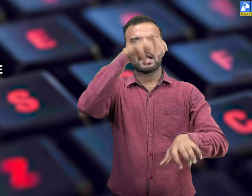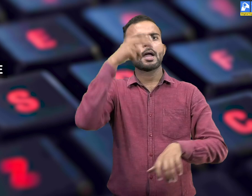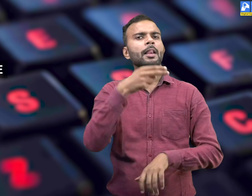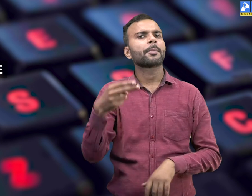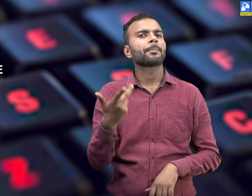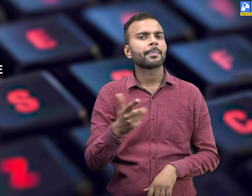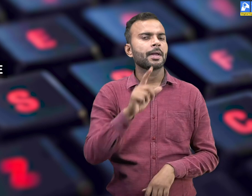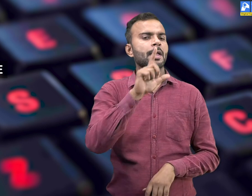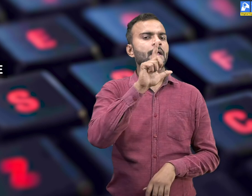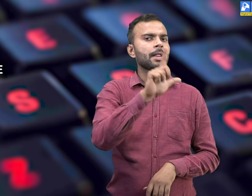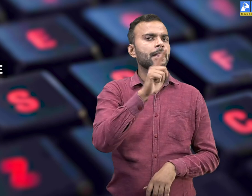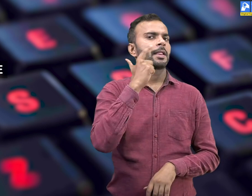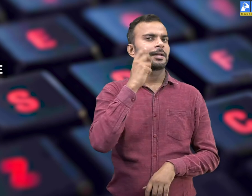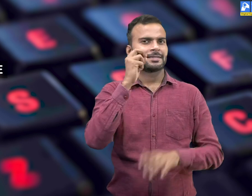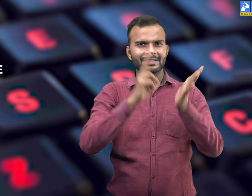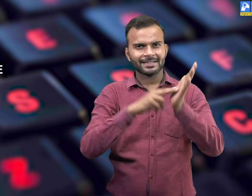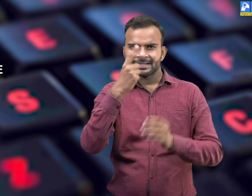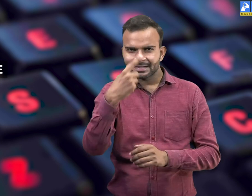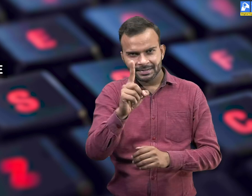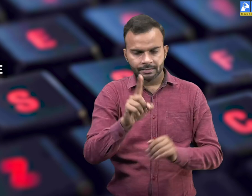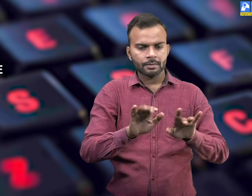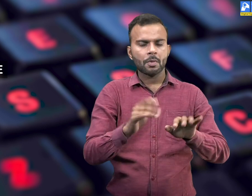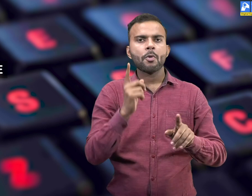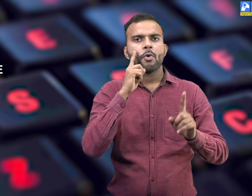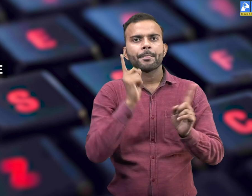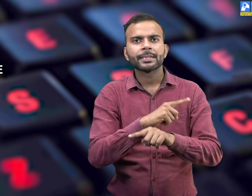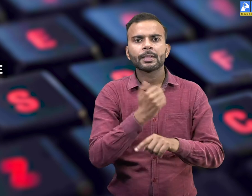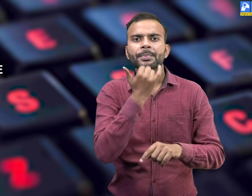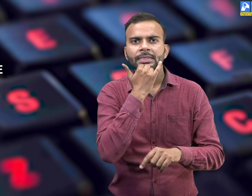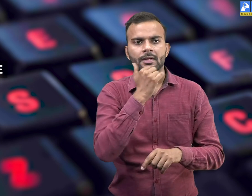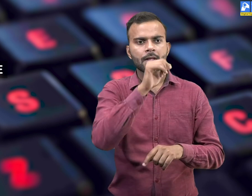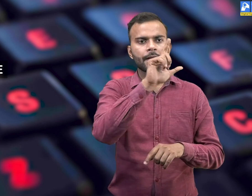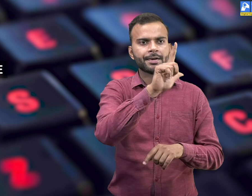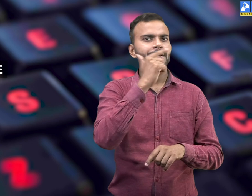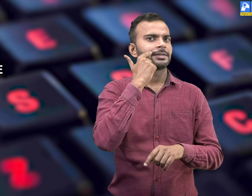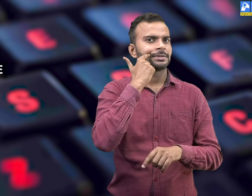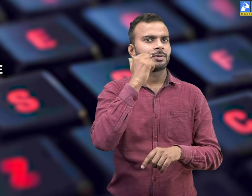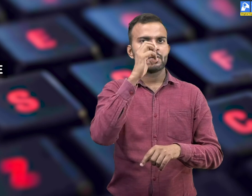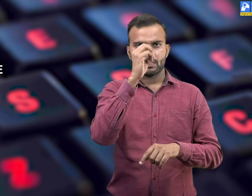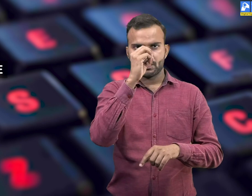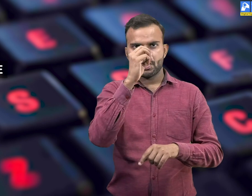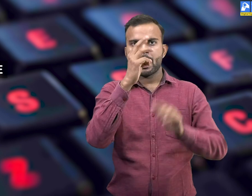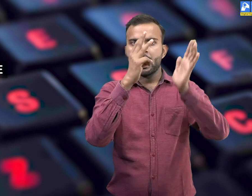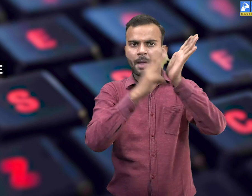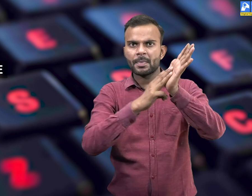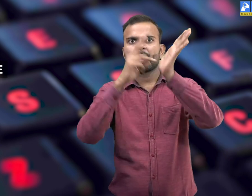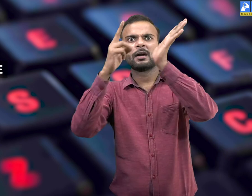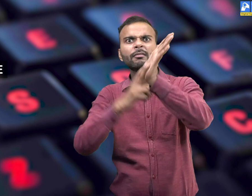text. For example, if you miss type the word lion into